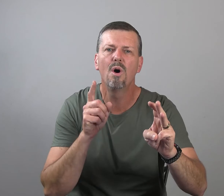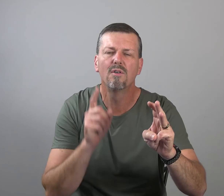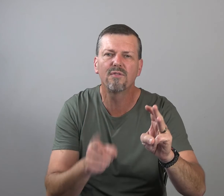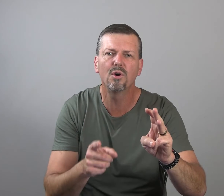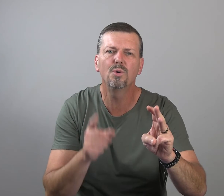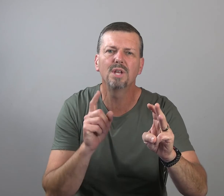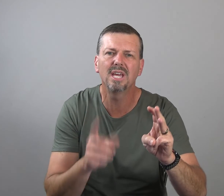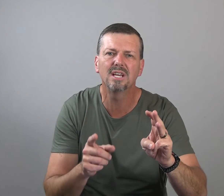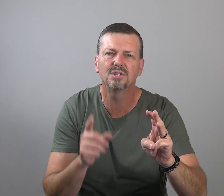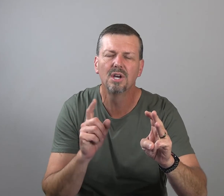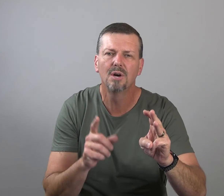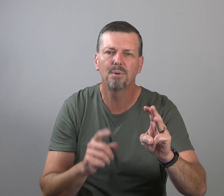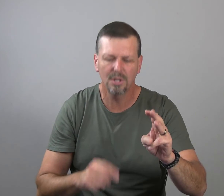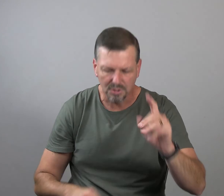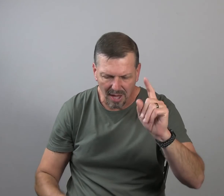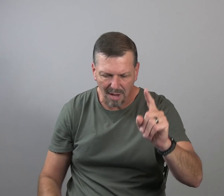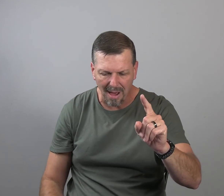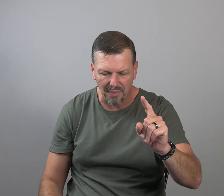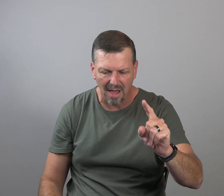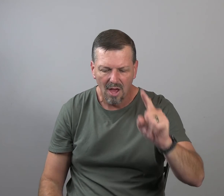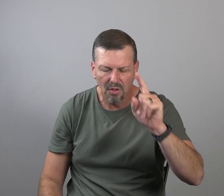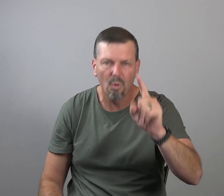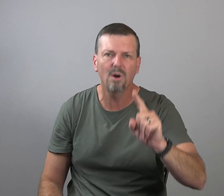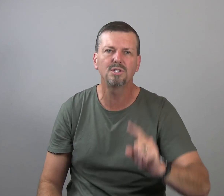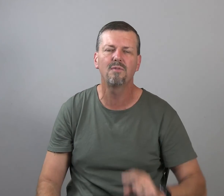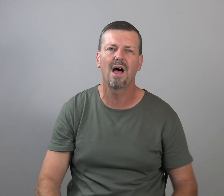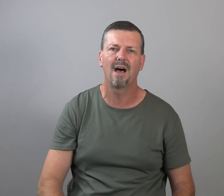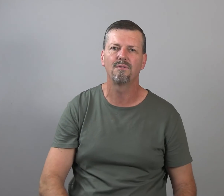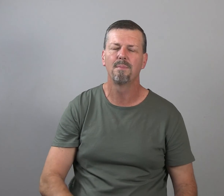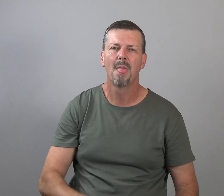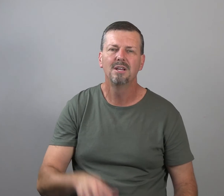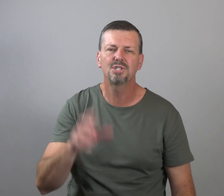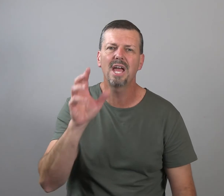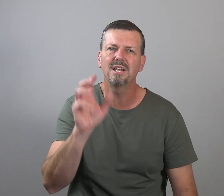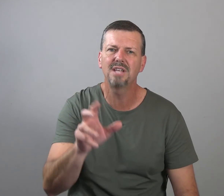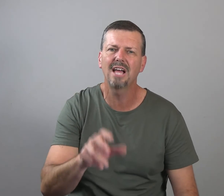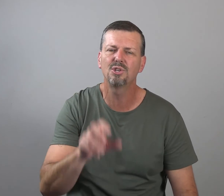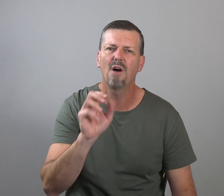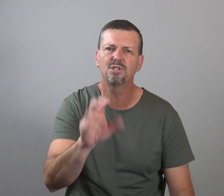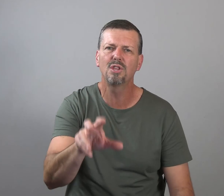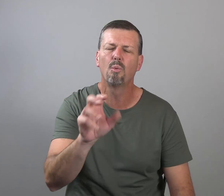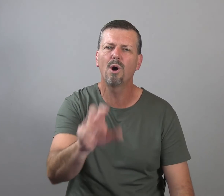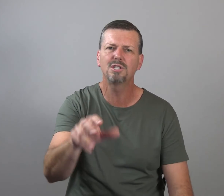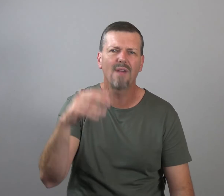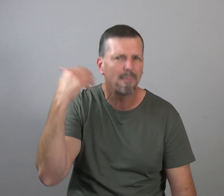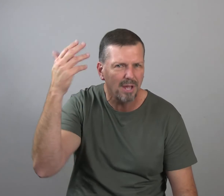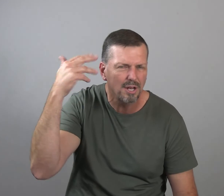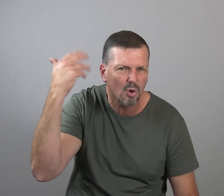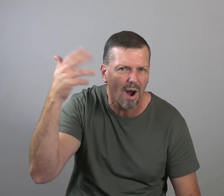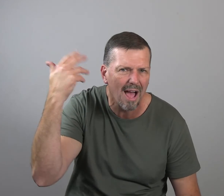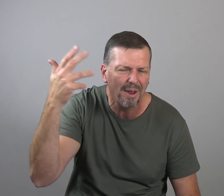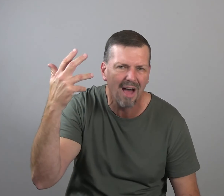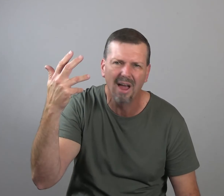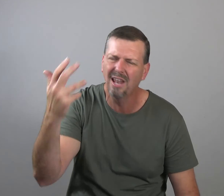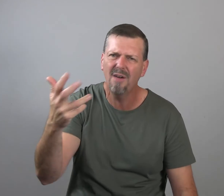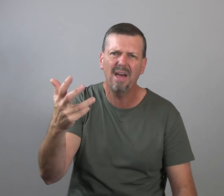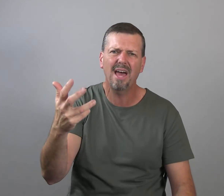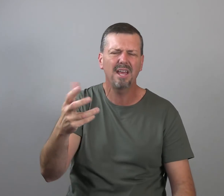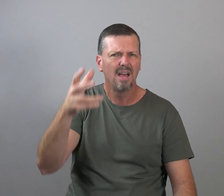fruit is produced. Think about that. The worries of life, Satan attacks you and all of a sudden the worries of life begin to crowd out. I love that idea.